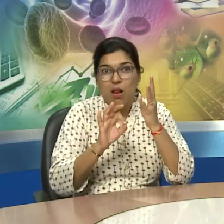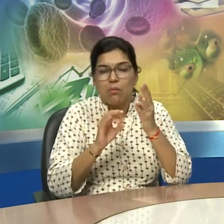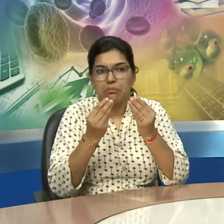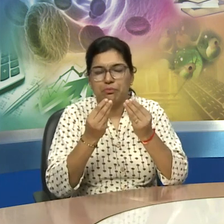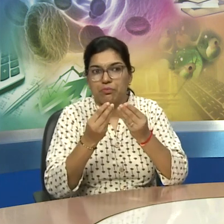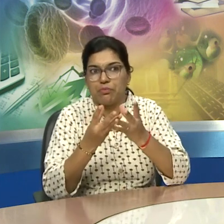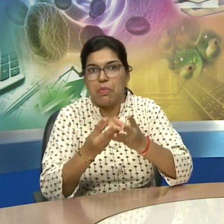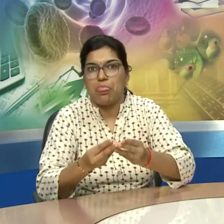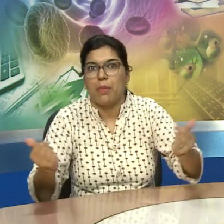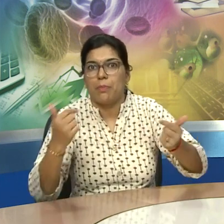and